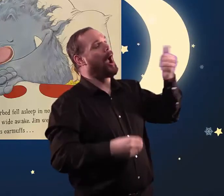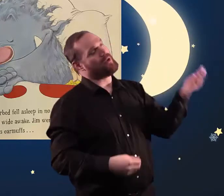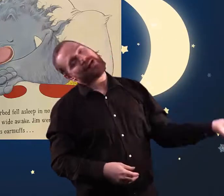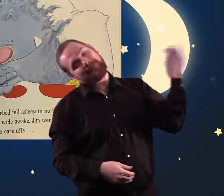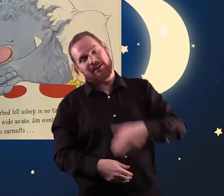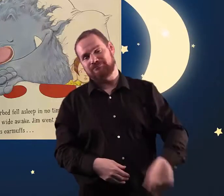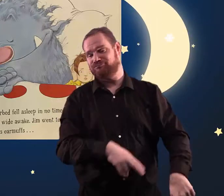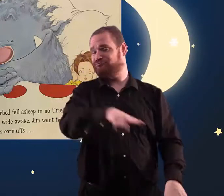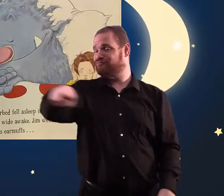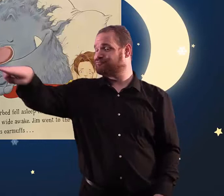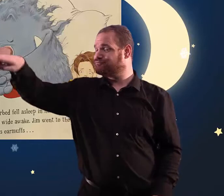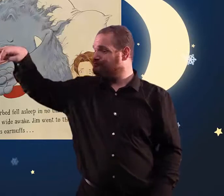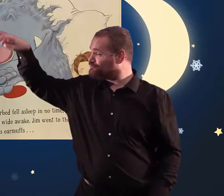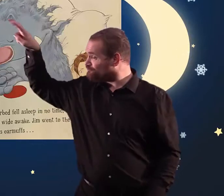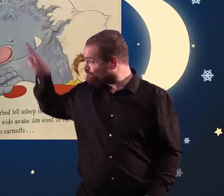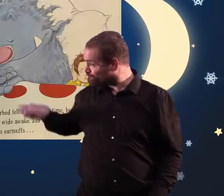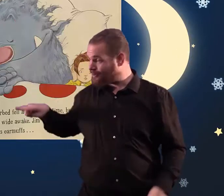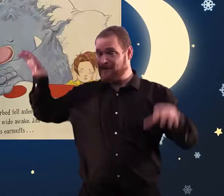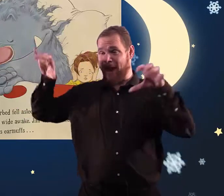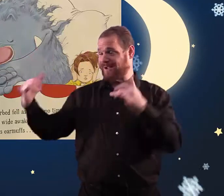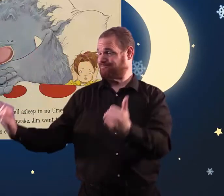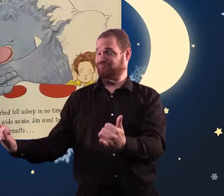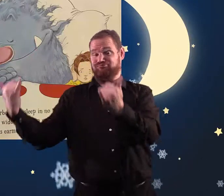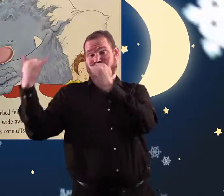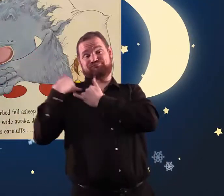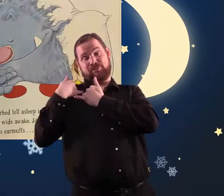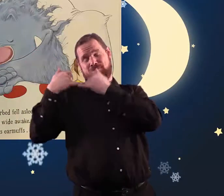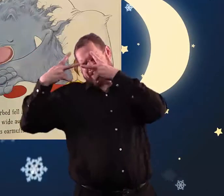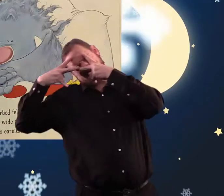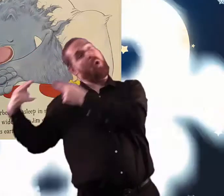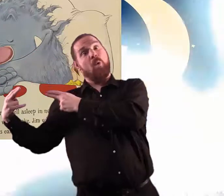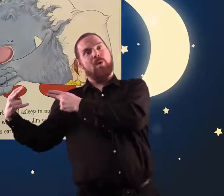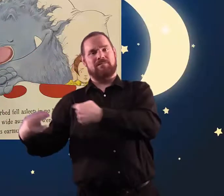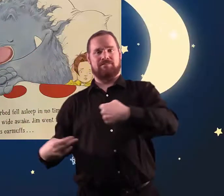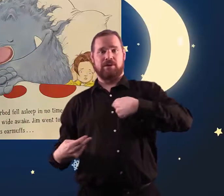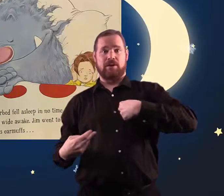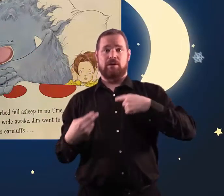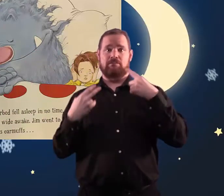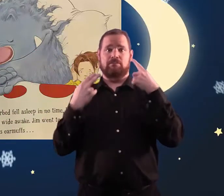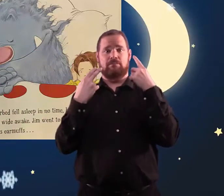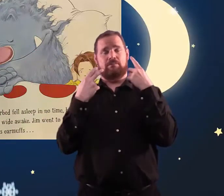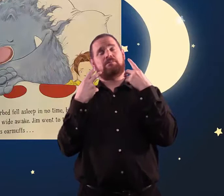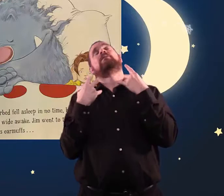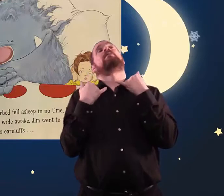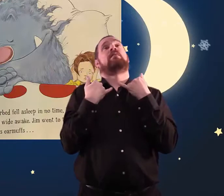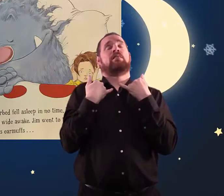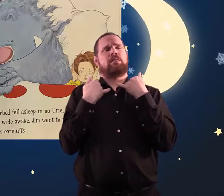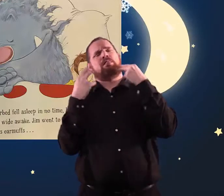you? asked Mr. Underbed politely. Not at all, said Jim. Mr.